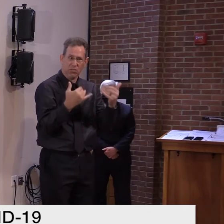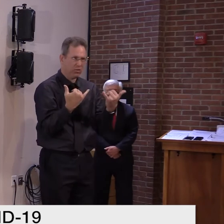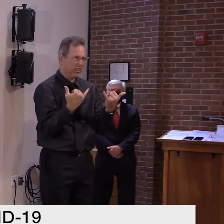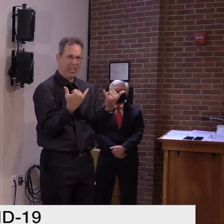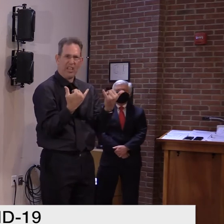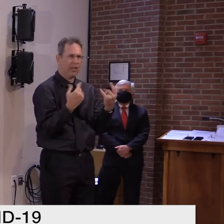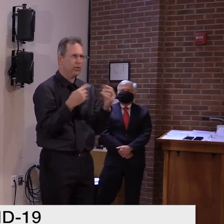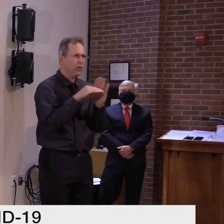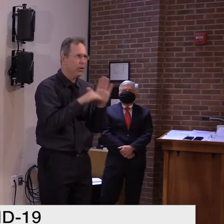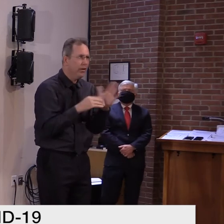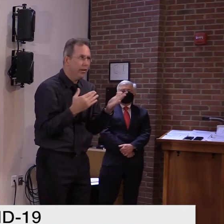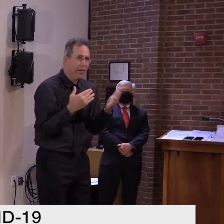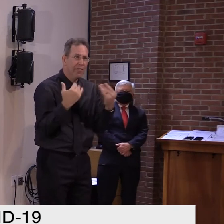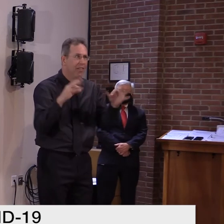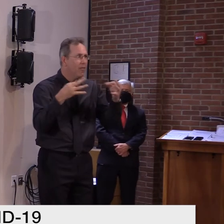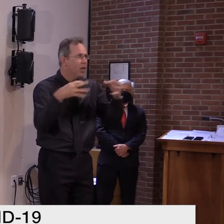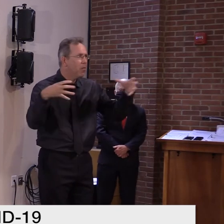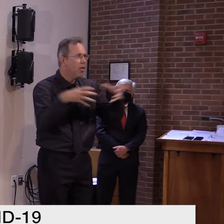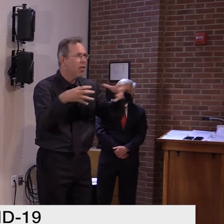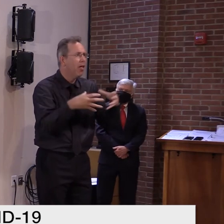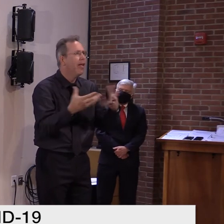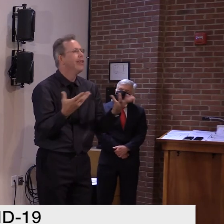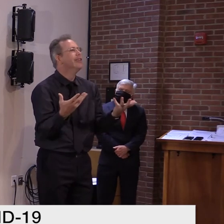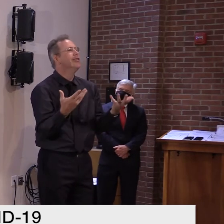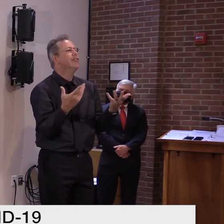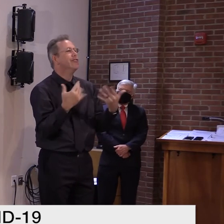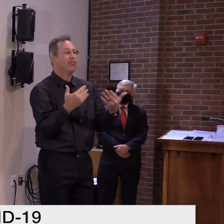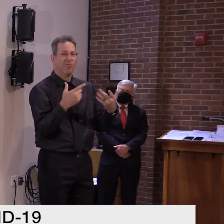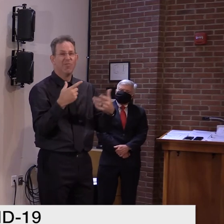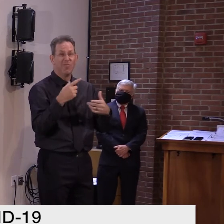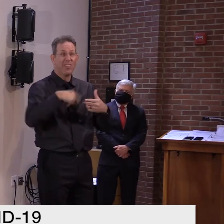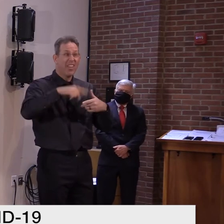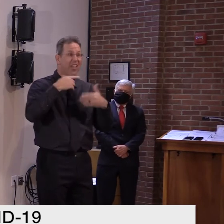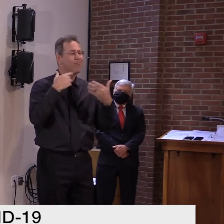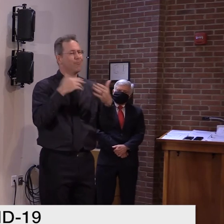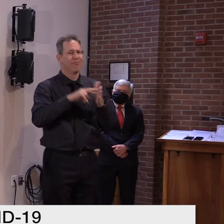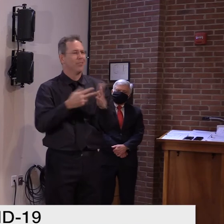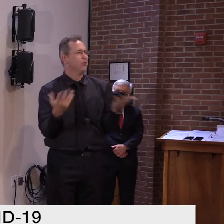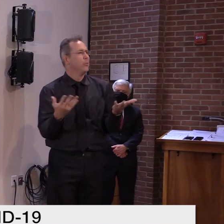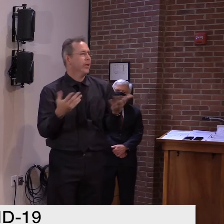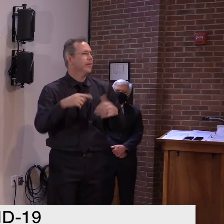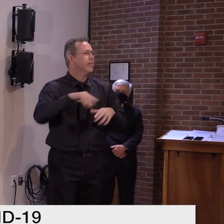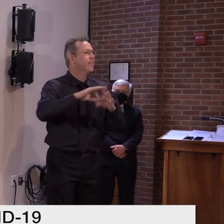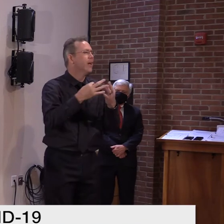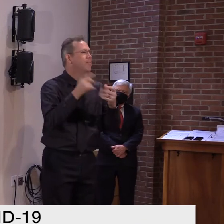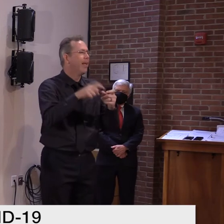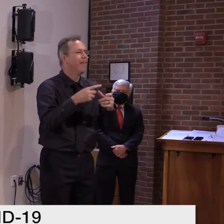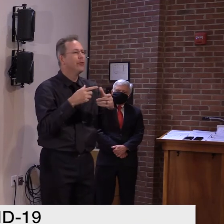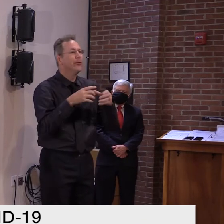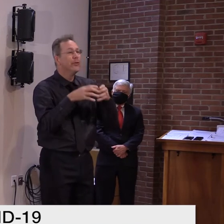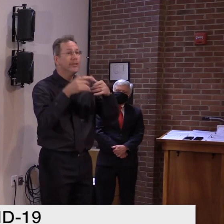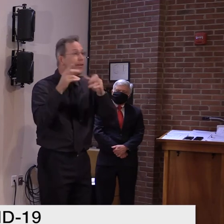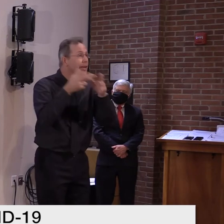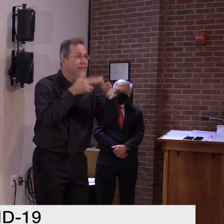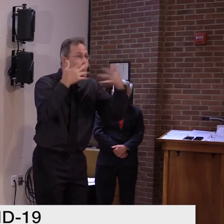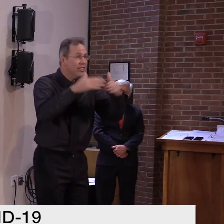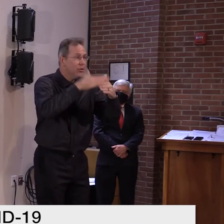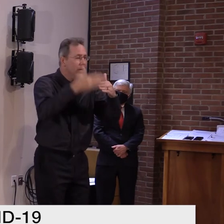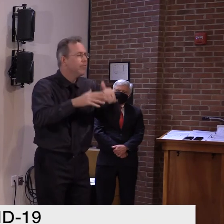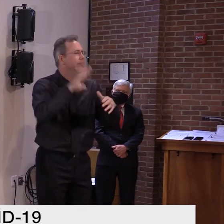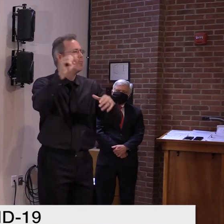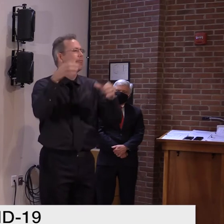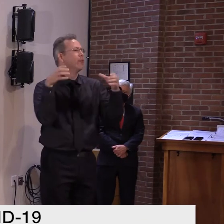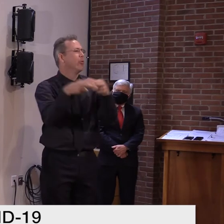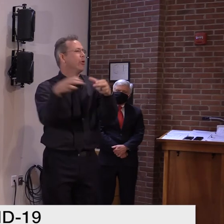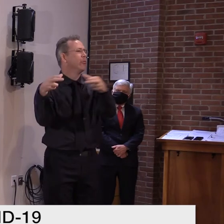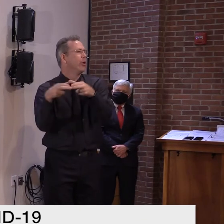Okay. Um, and we're hearing from some employers that, uh, that are having trouble submitting their application for